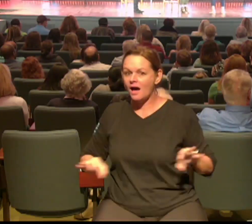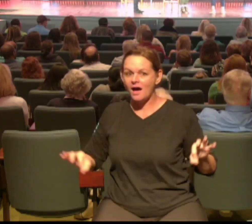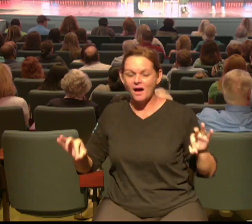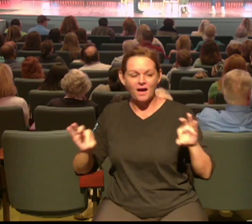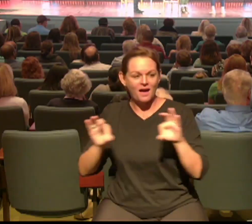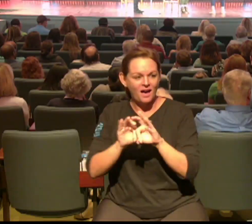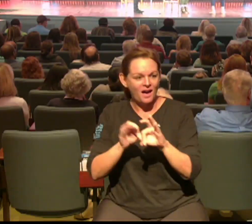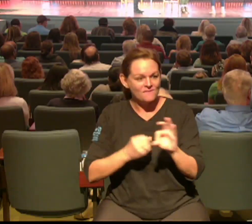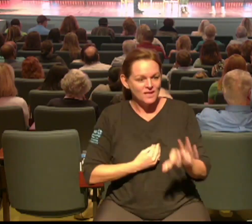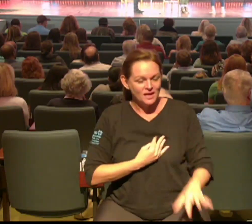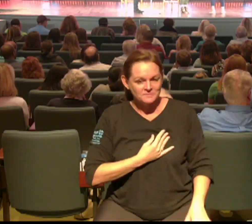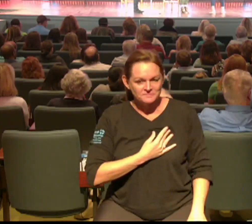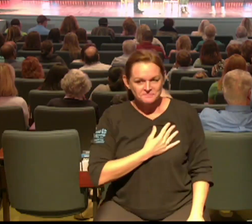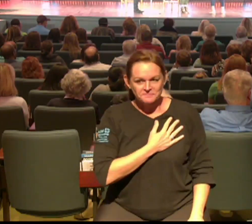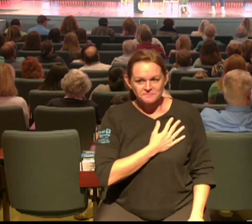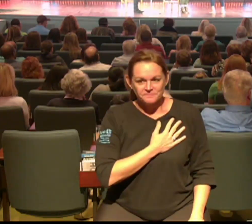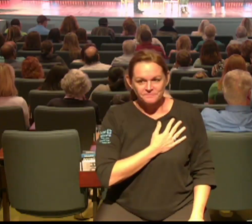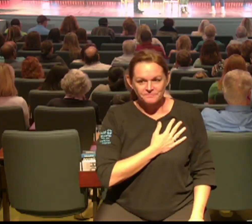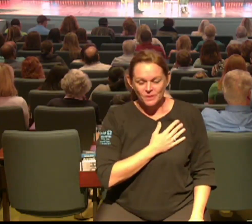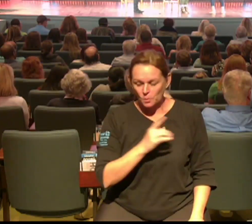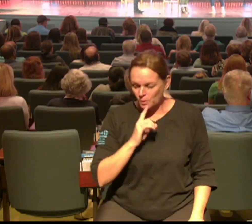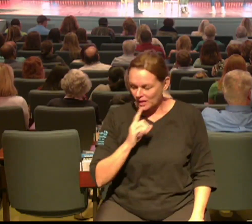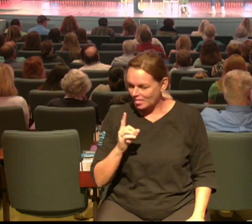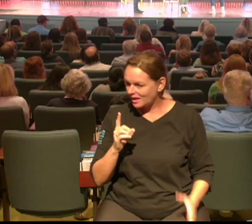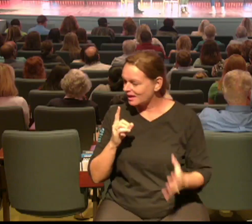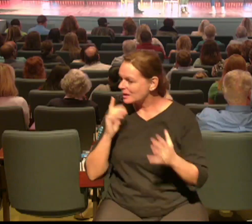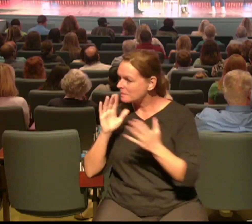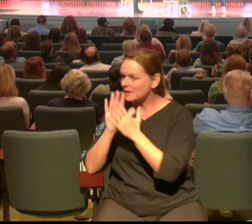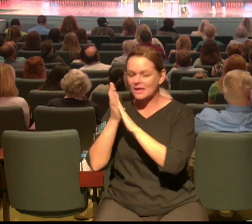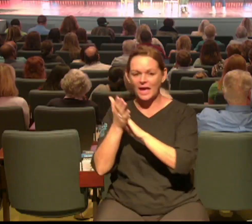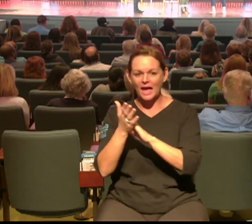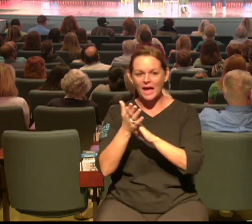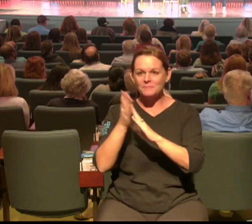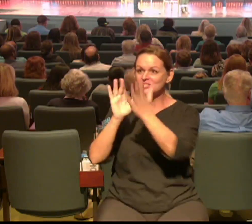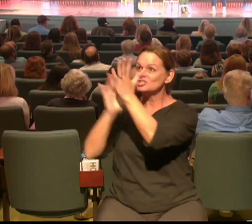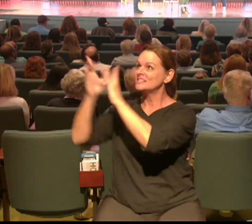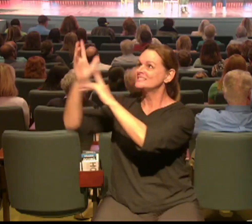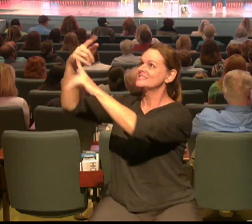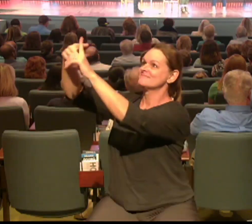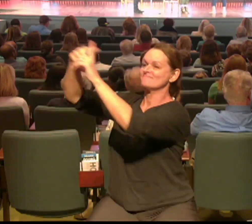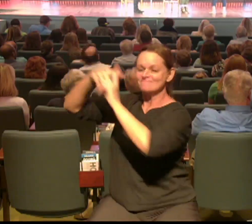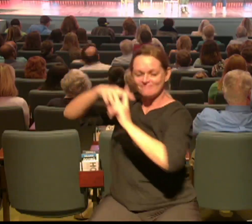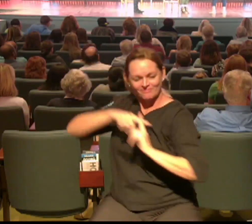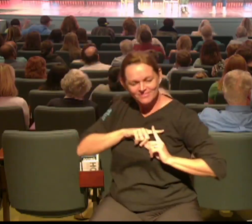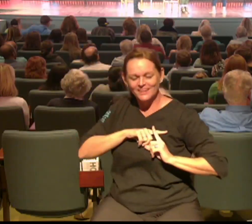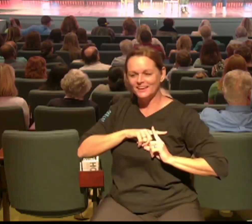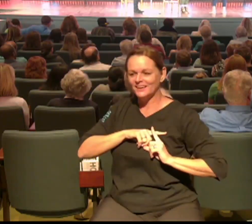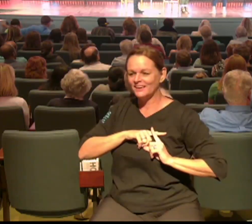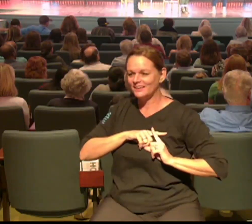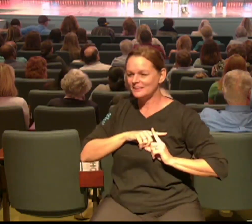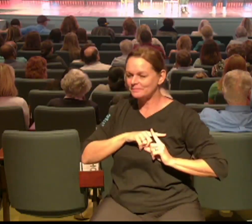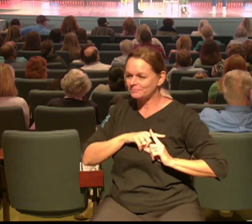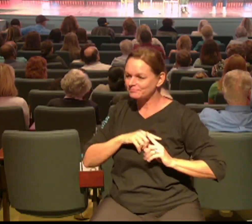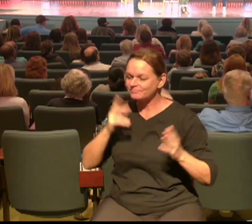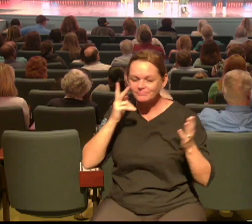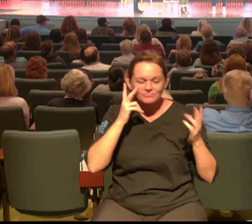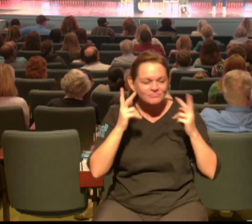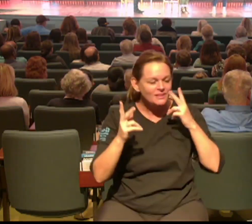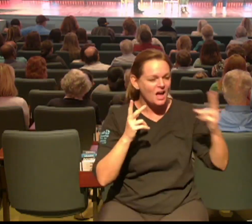and worth was found as I step forward to invite Jesus into my heart I have no idea that this invitation would change my